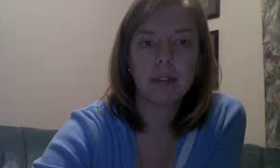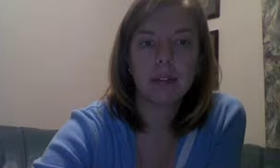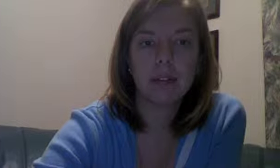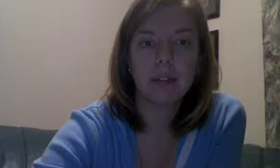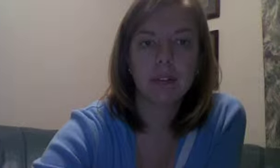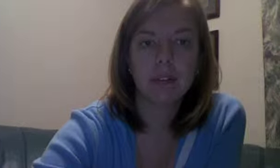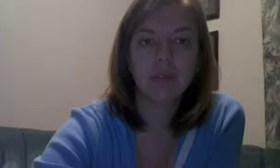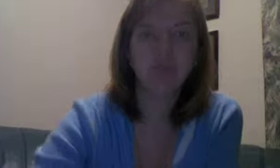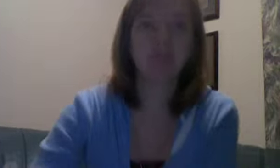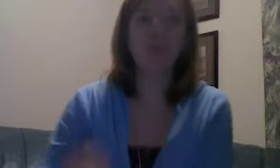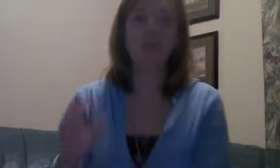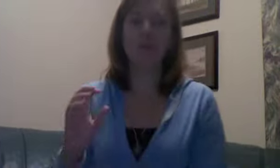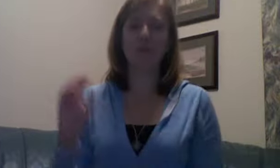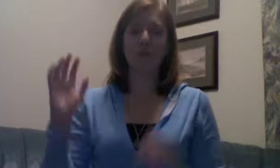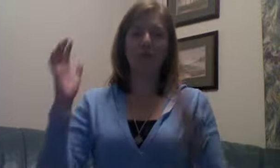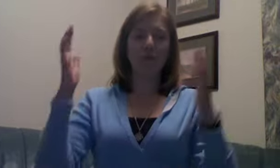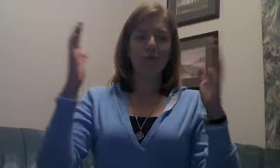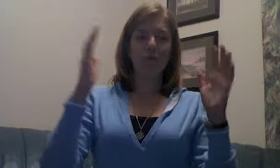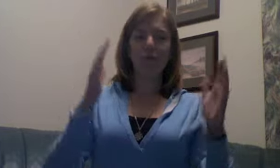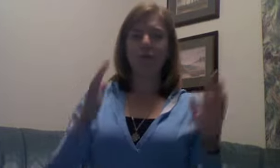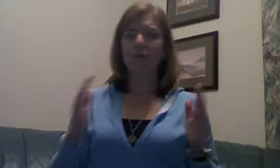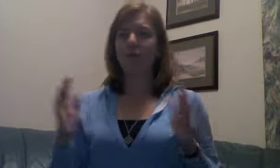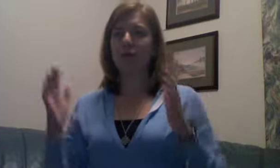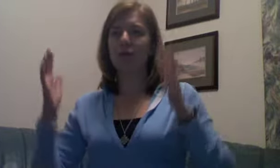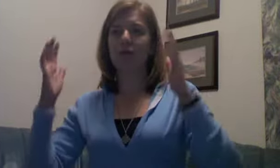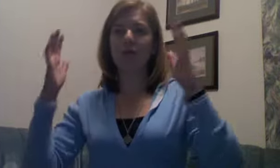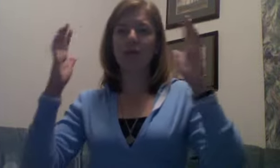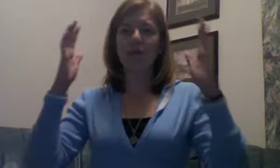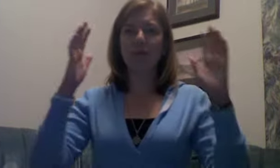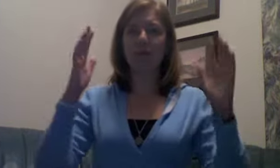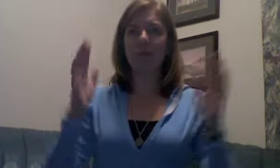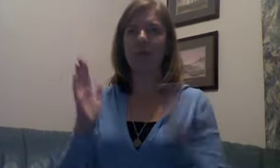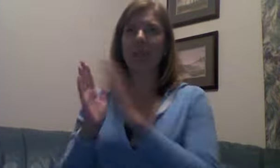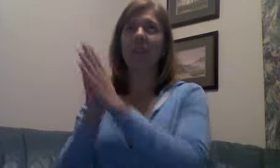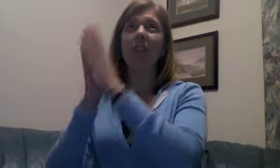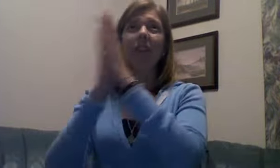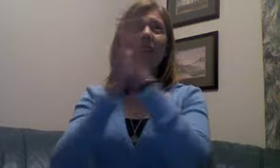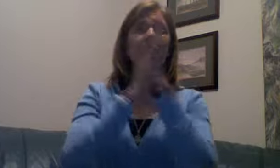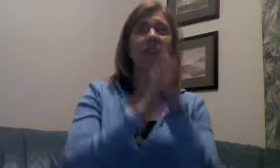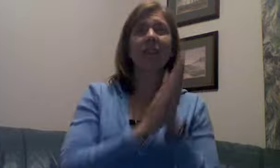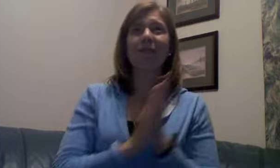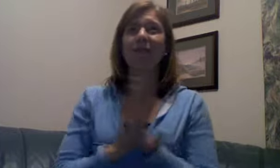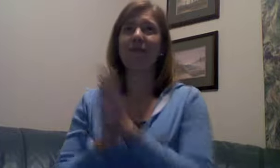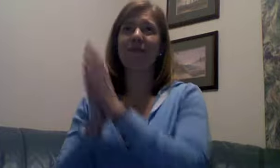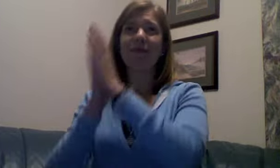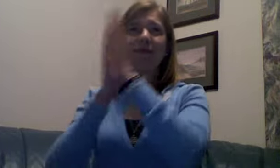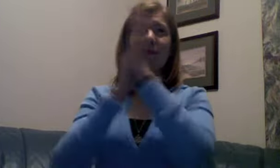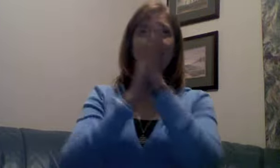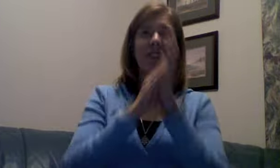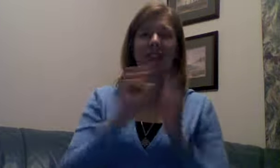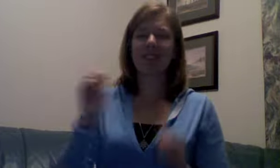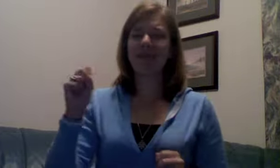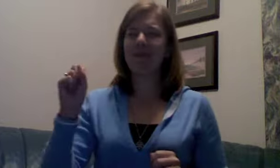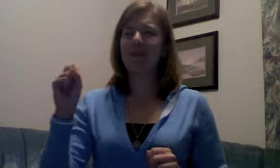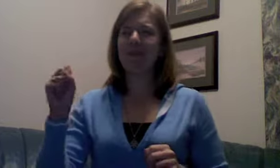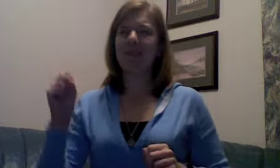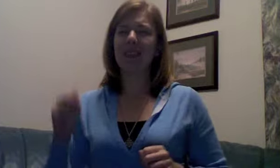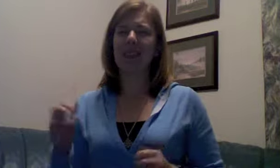I'm at a round of applause, yeah, standing